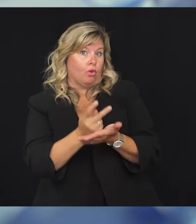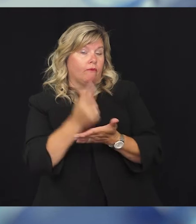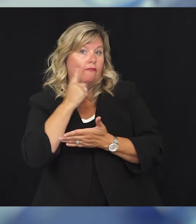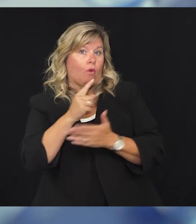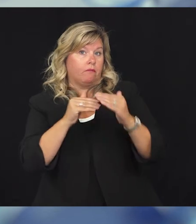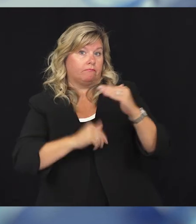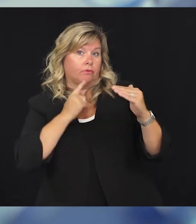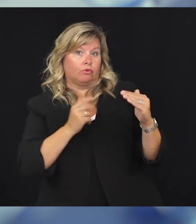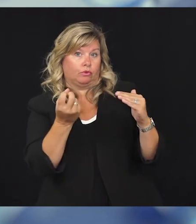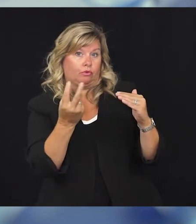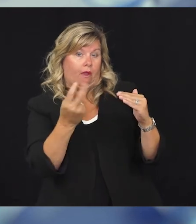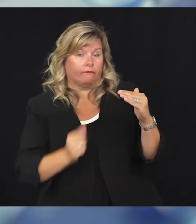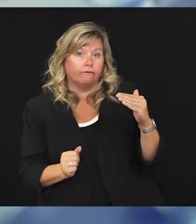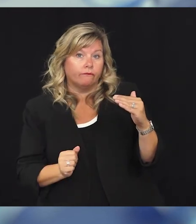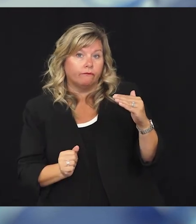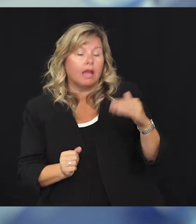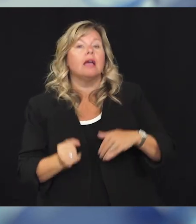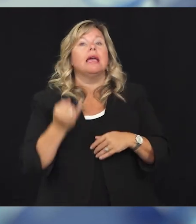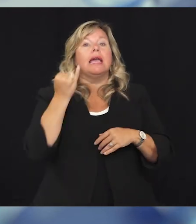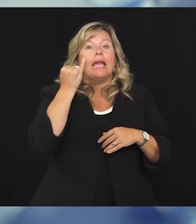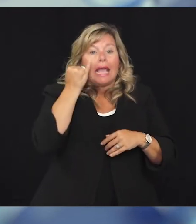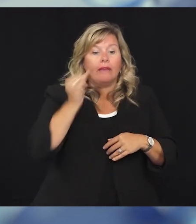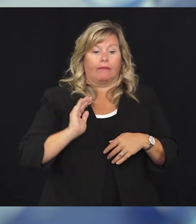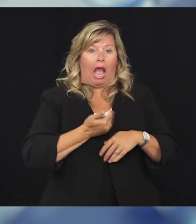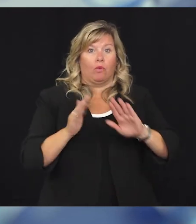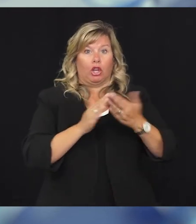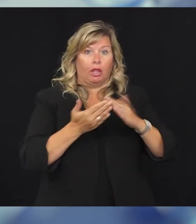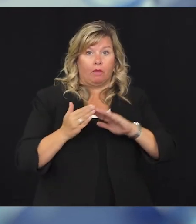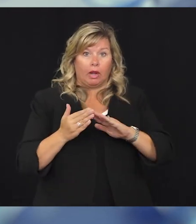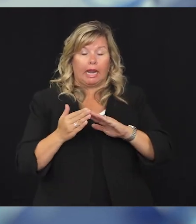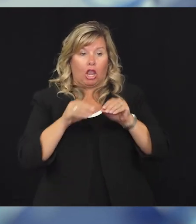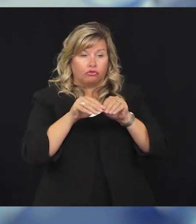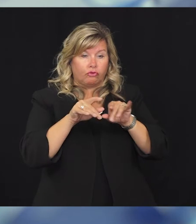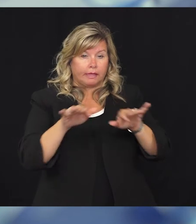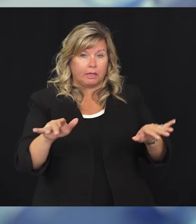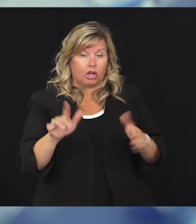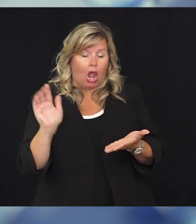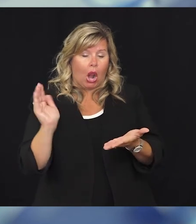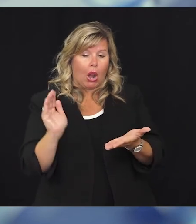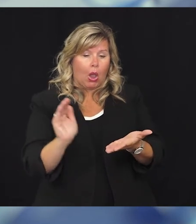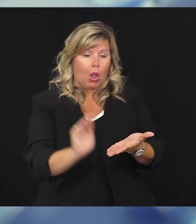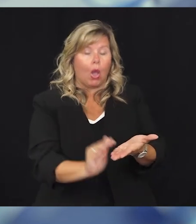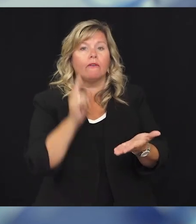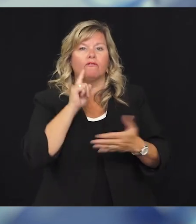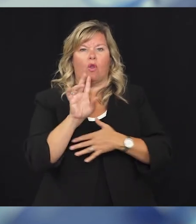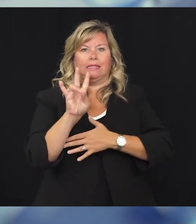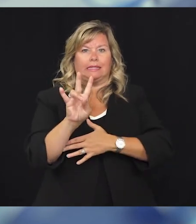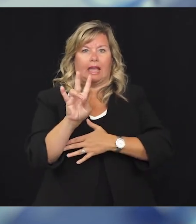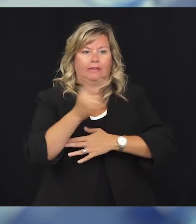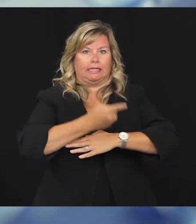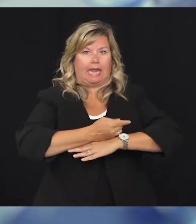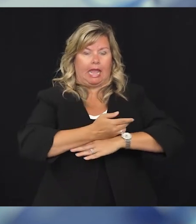or community transmission for our counties is categorized as low by the CDC for at least seven